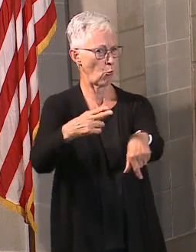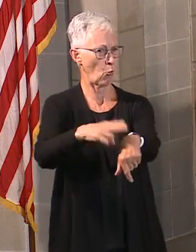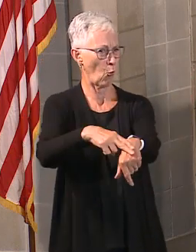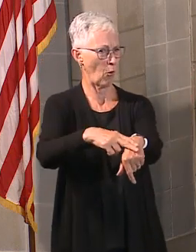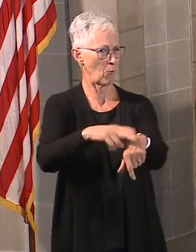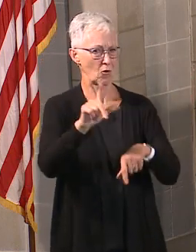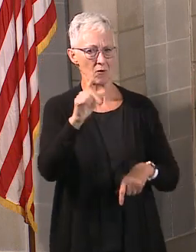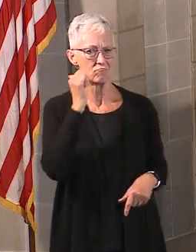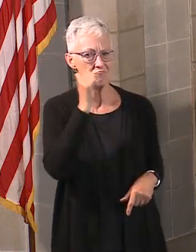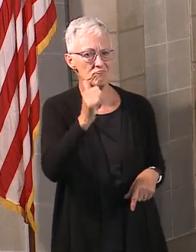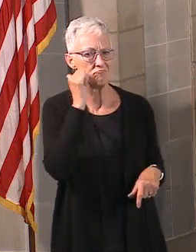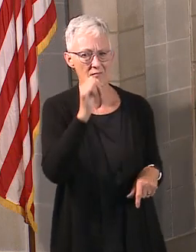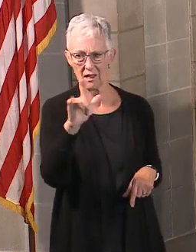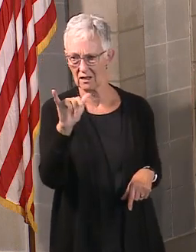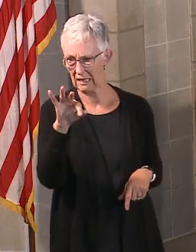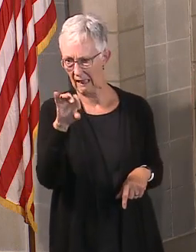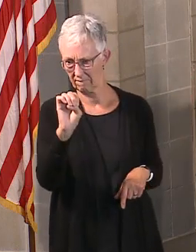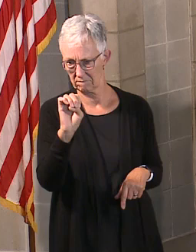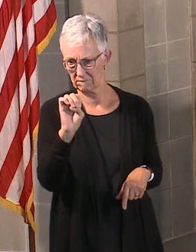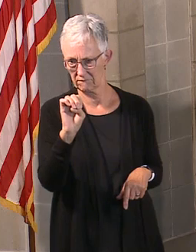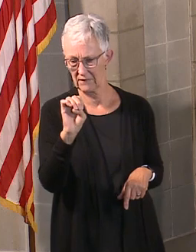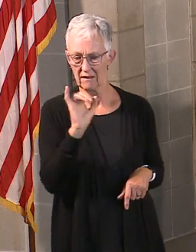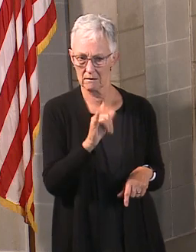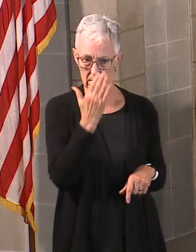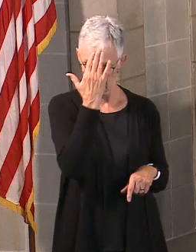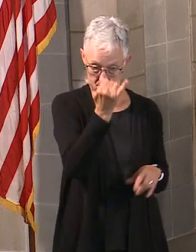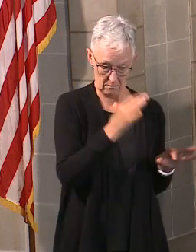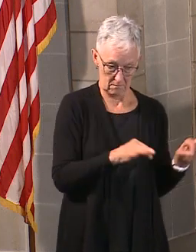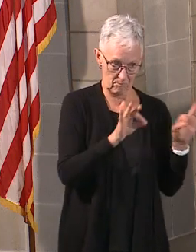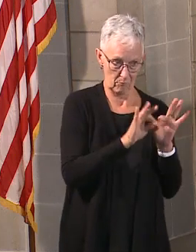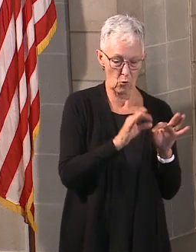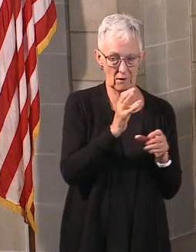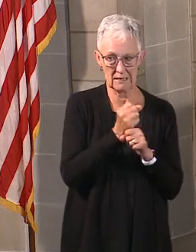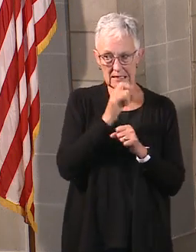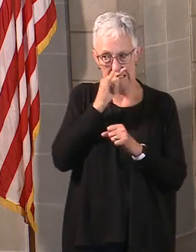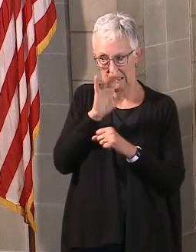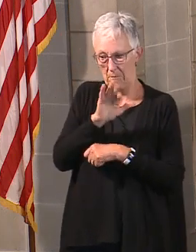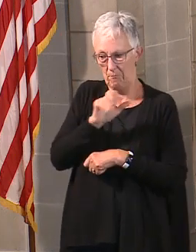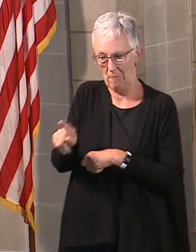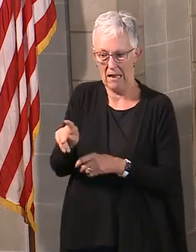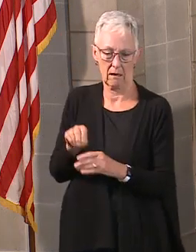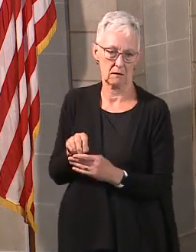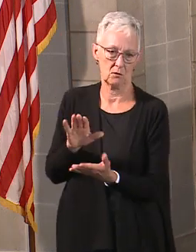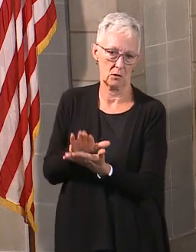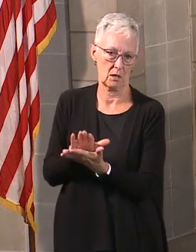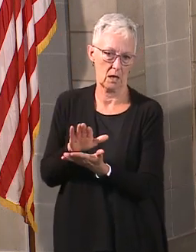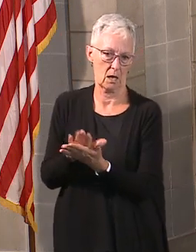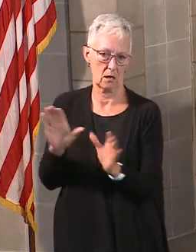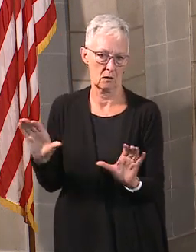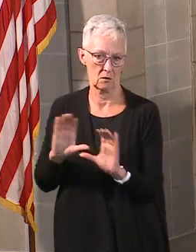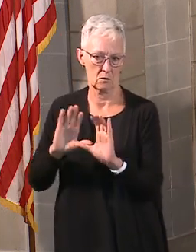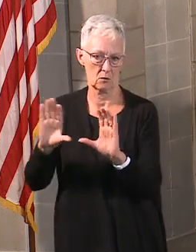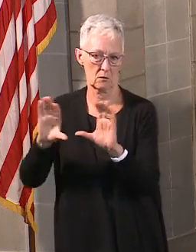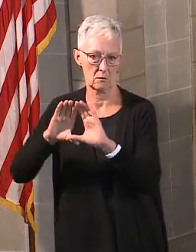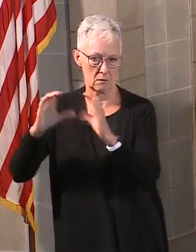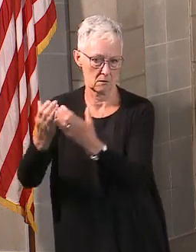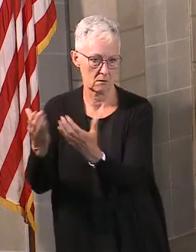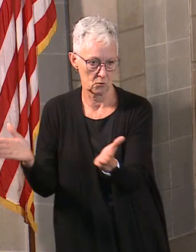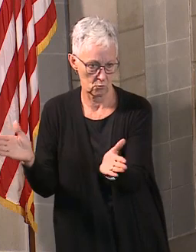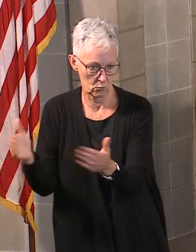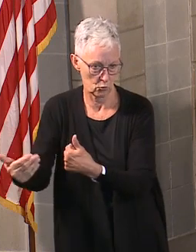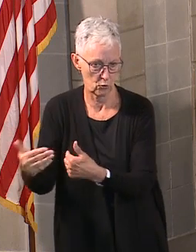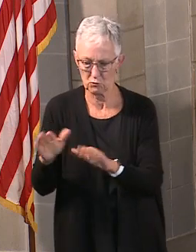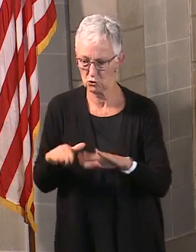some kids just are not going to learn as well with remote learning. That we've got nutritional needs. We've got mental health needs. We've got physical needs.